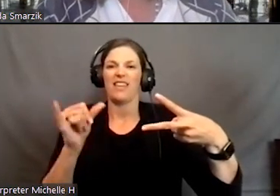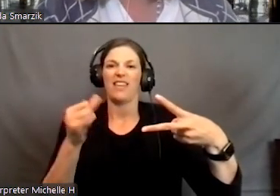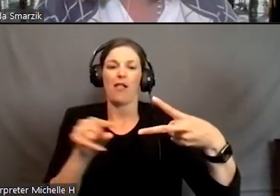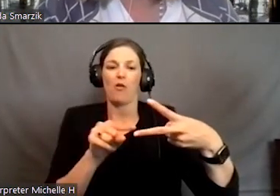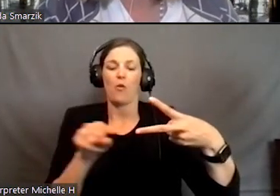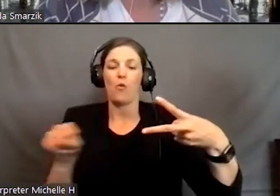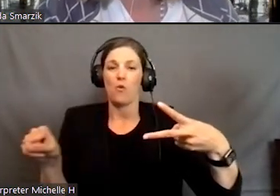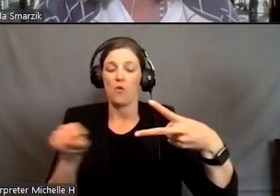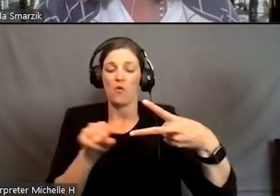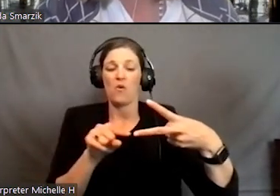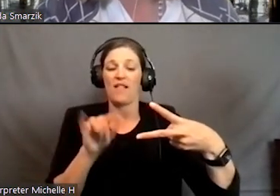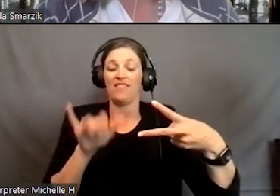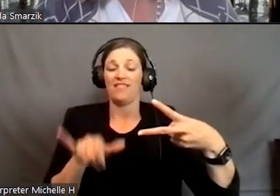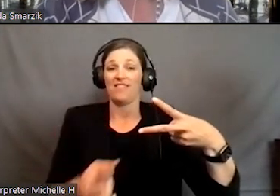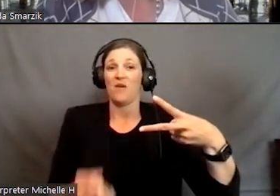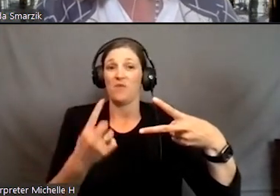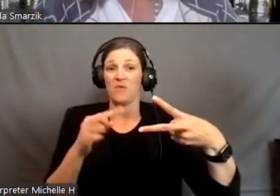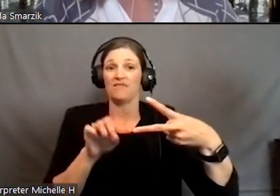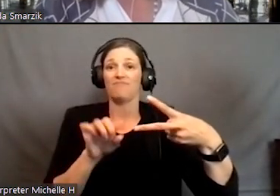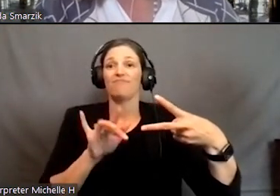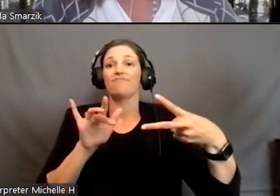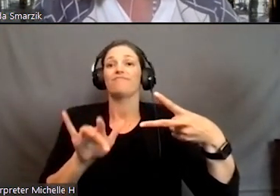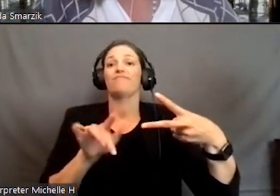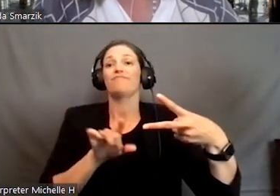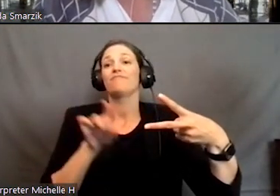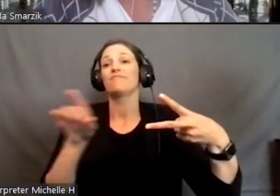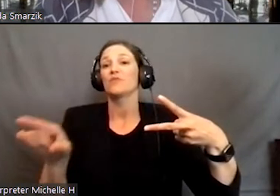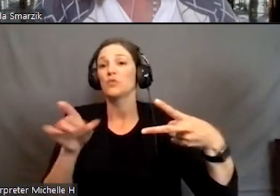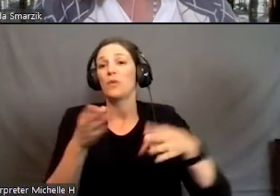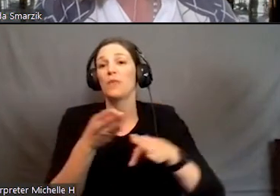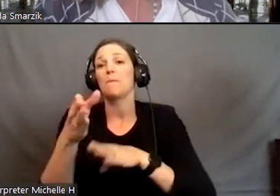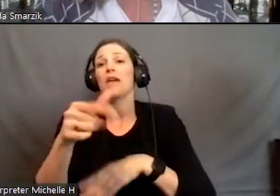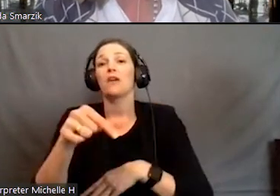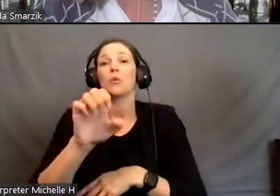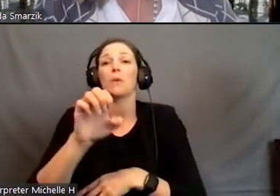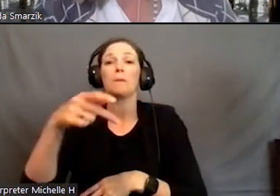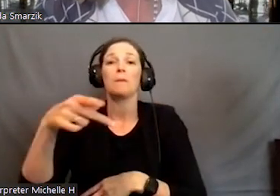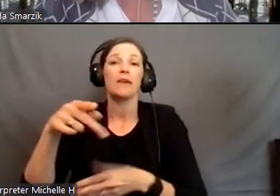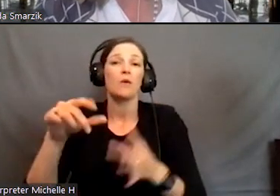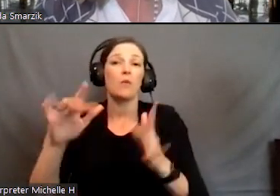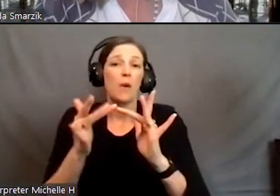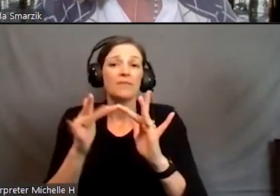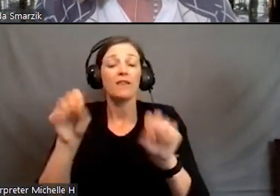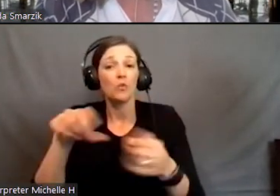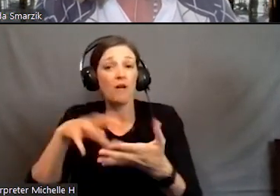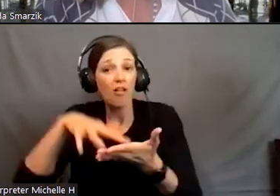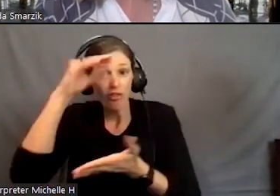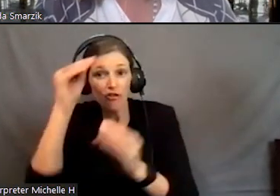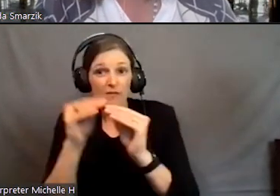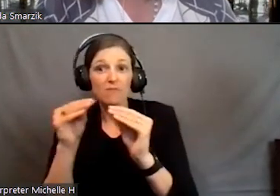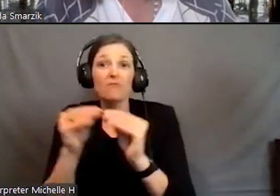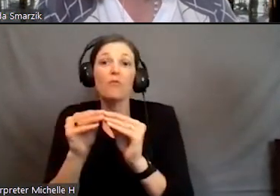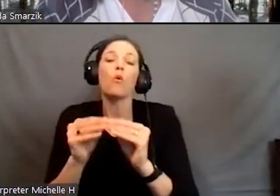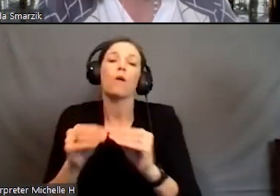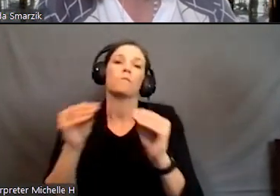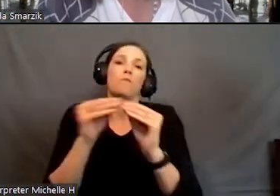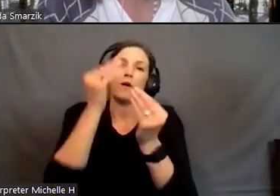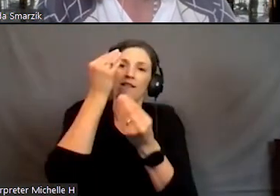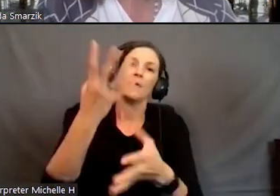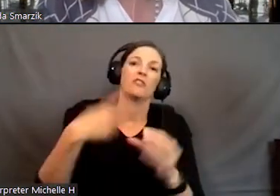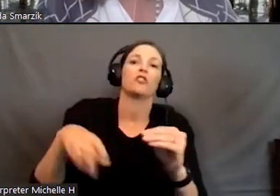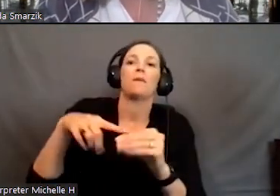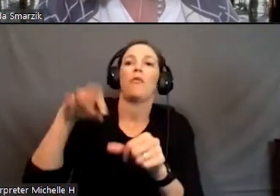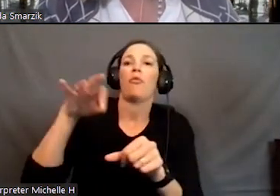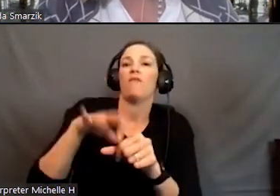.edu slash QEP, that'll take you to our main QEP website so you can learn more. There's additional information about the voting